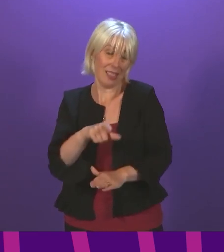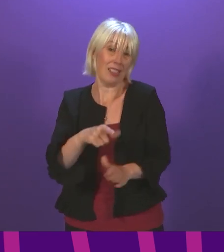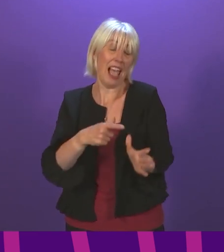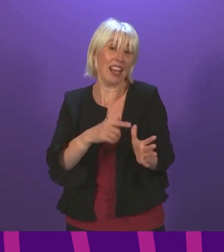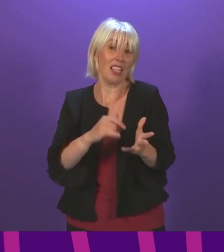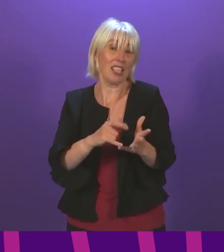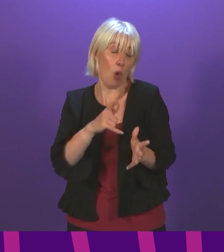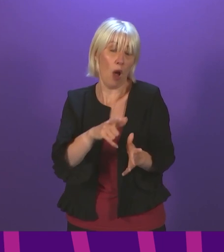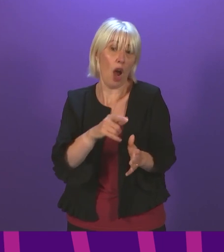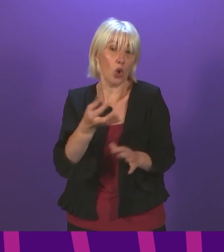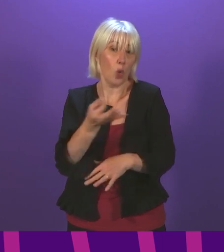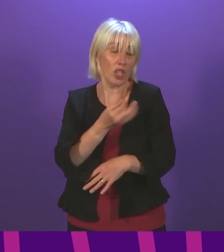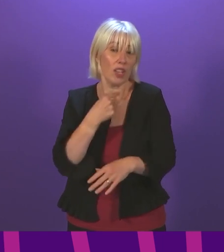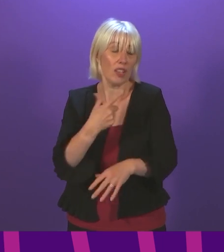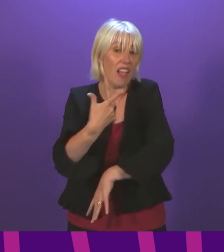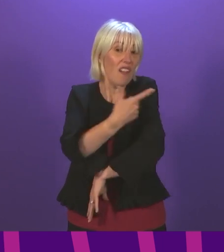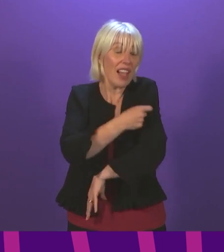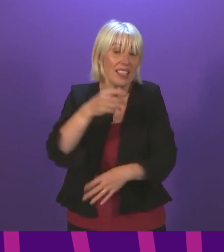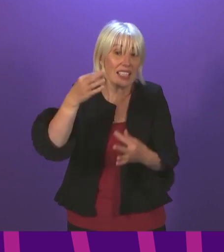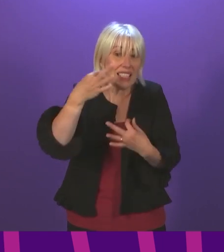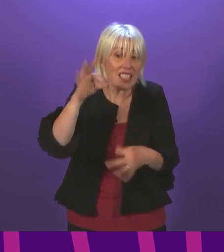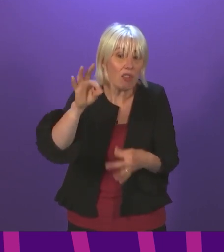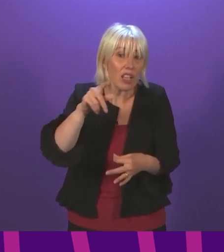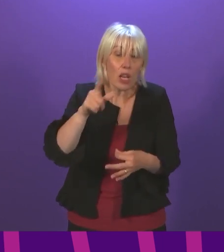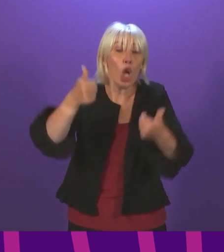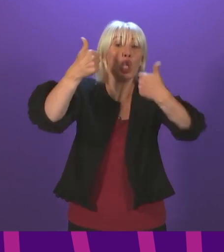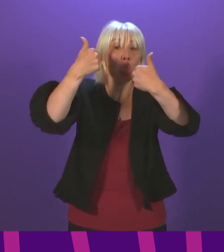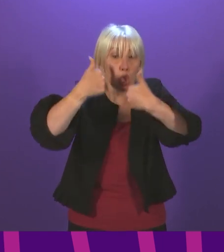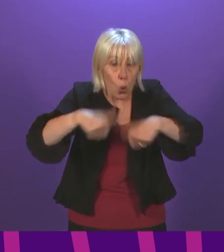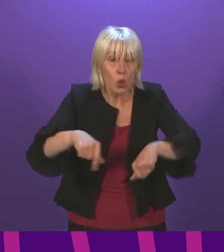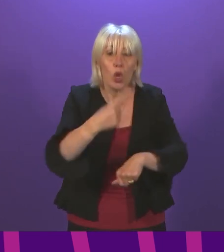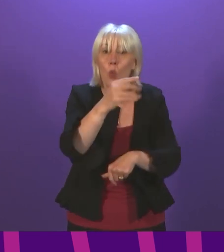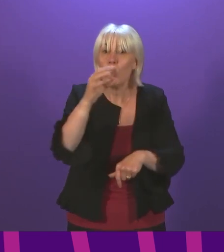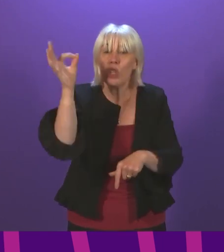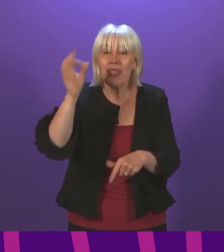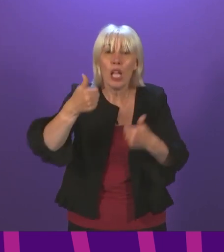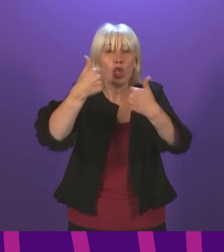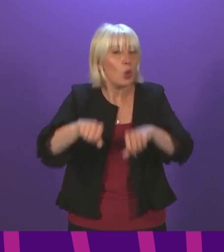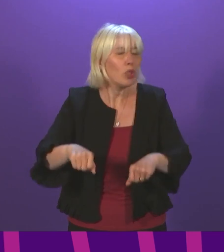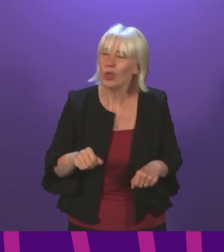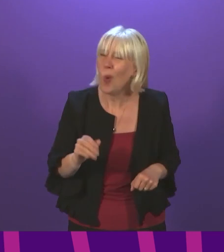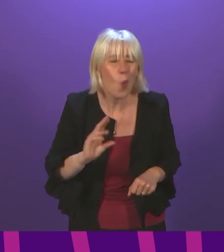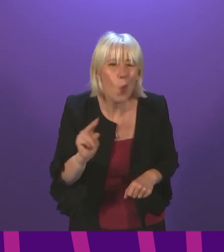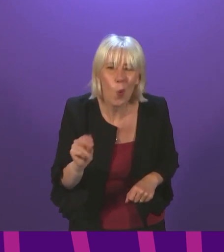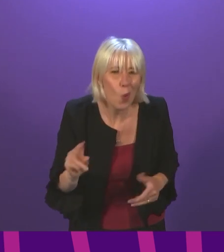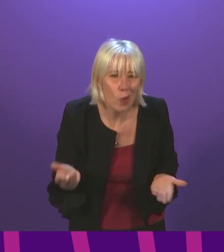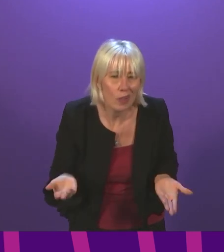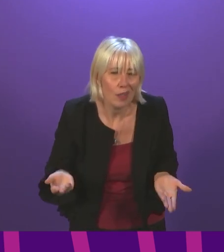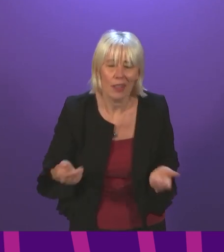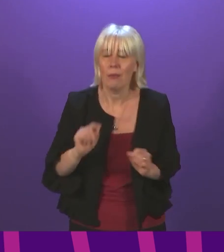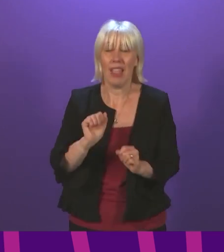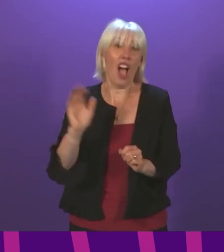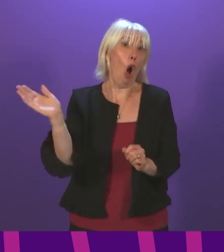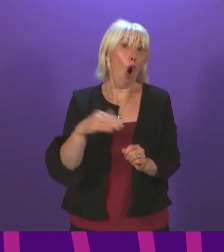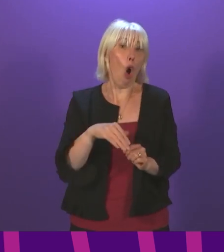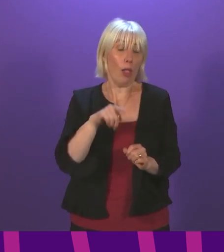Vaccine certification is not a solution, a 100% solution in and of itself. All of these things that Anna